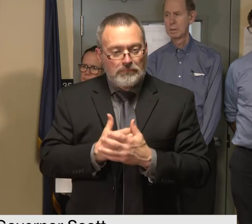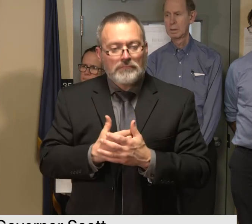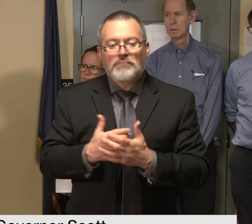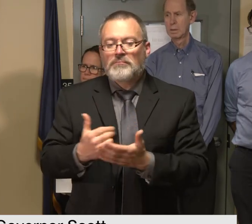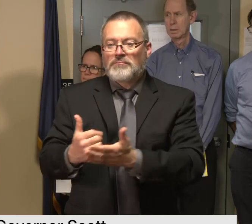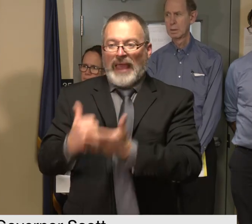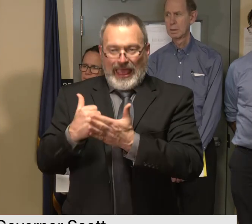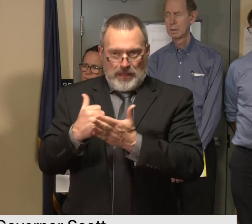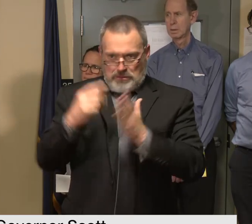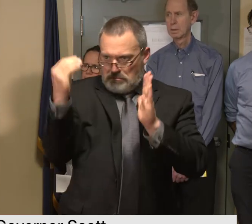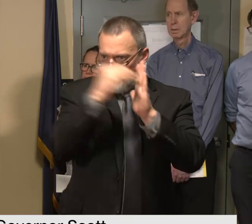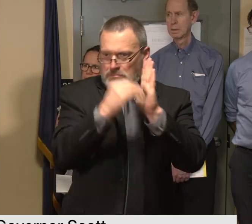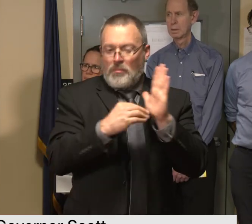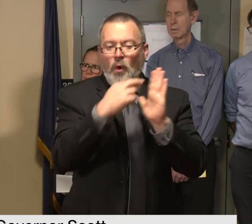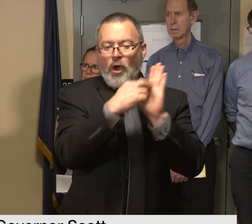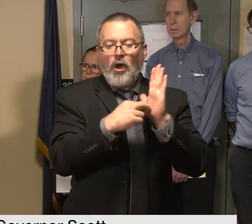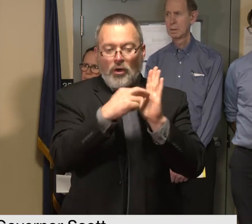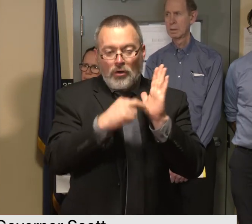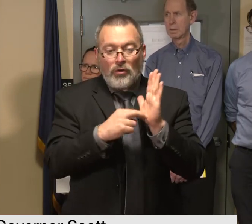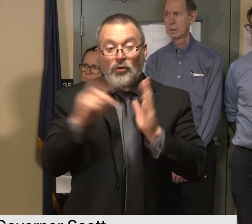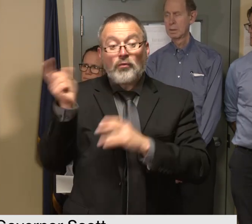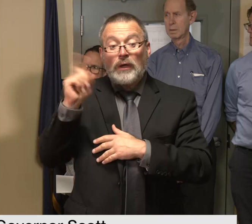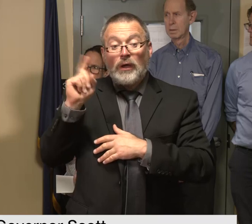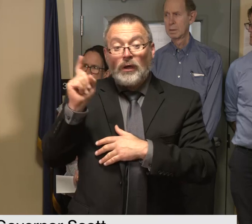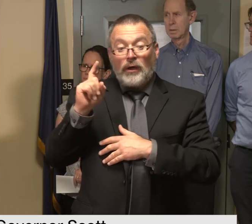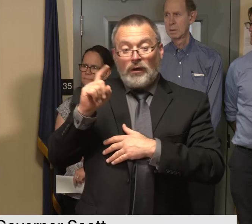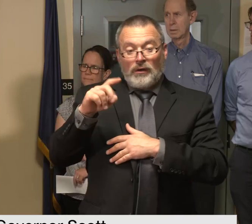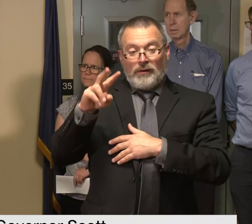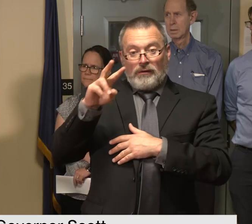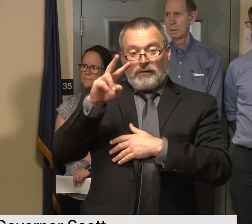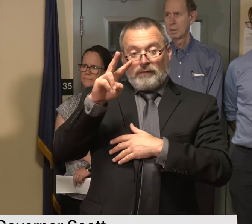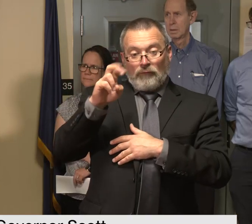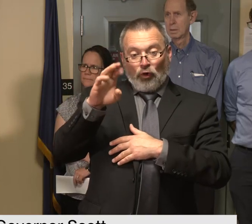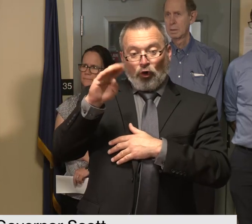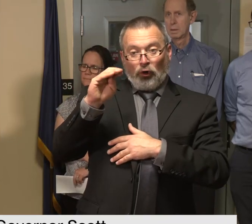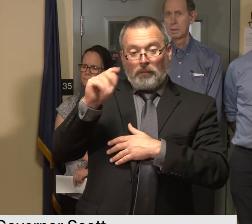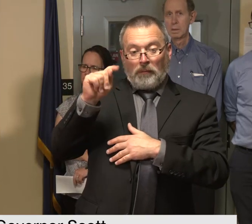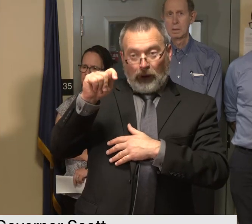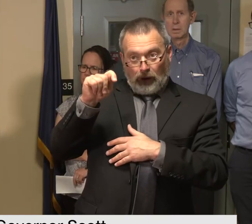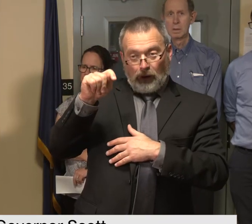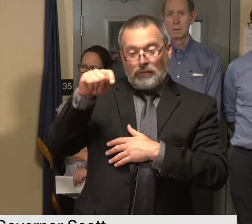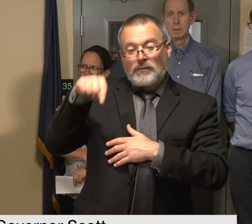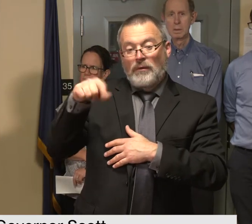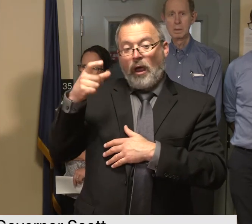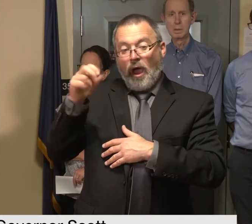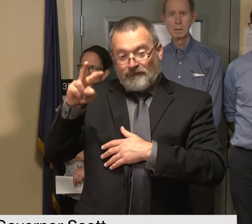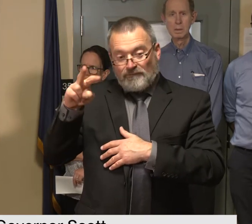at www.vermont.gov forward slash volunteer